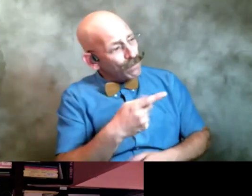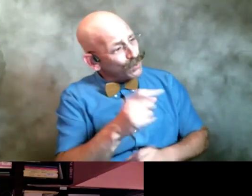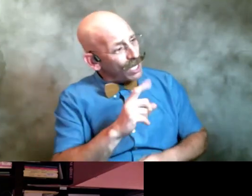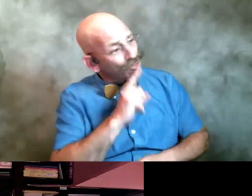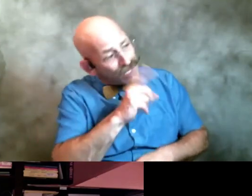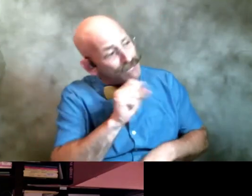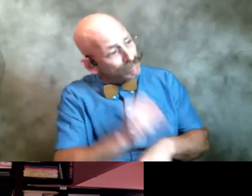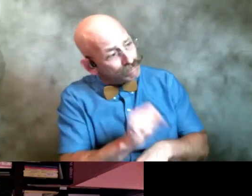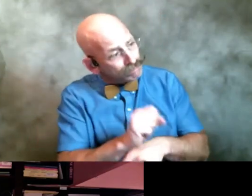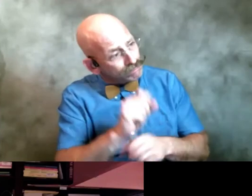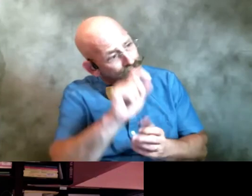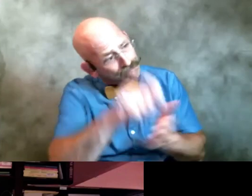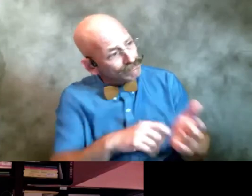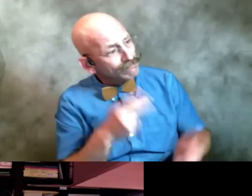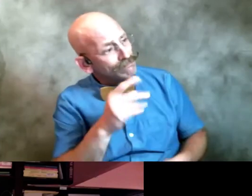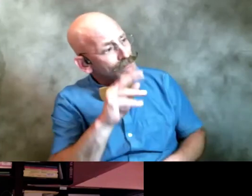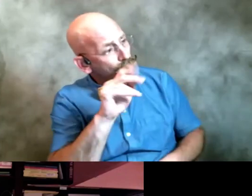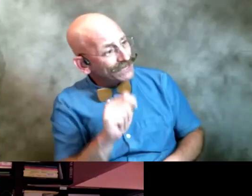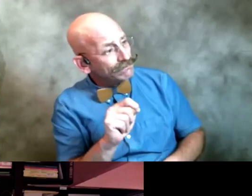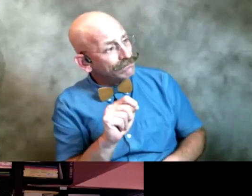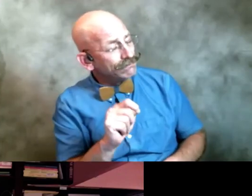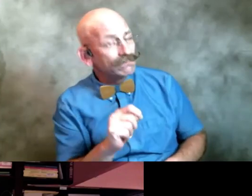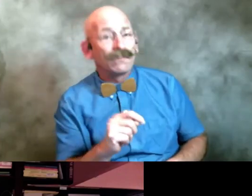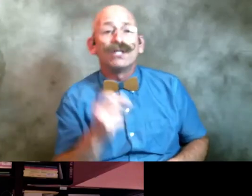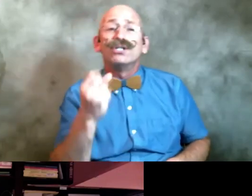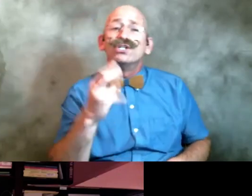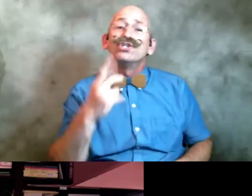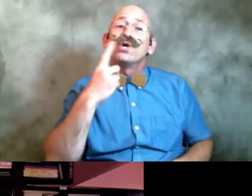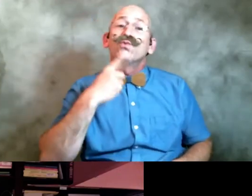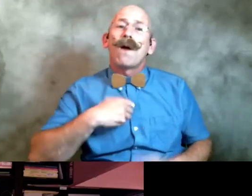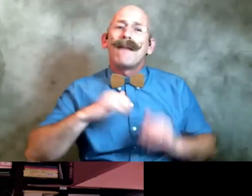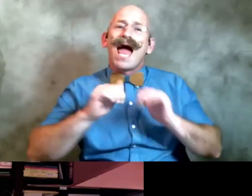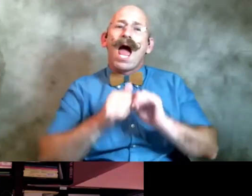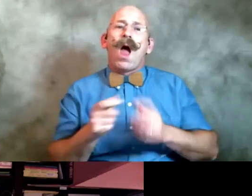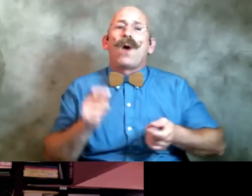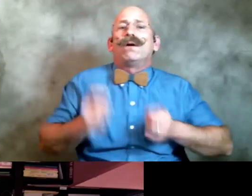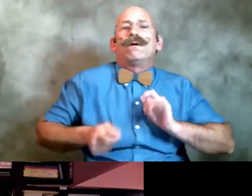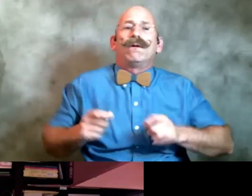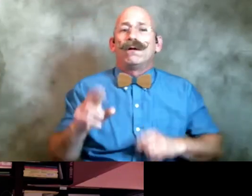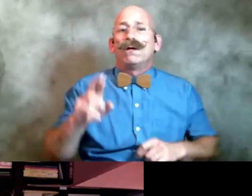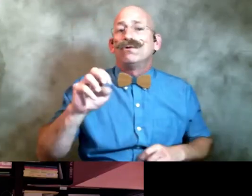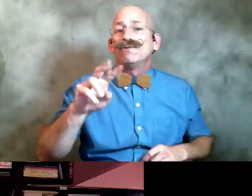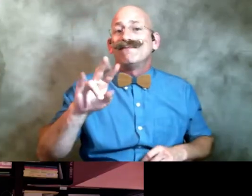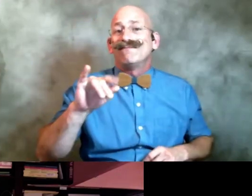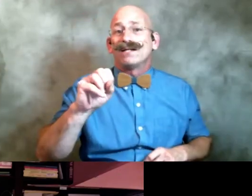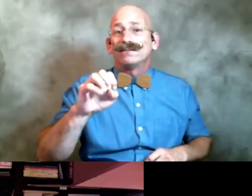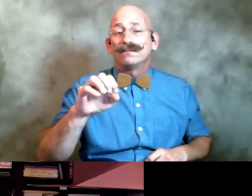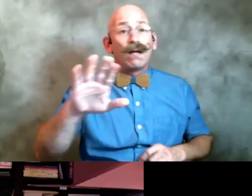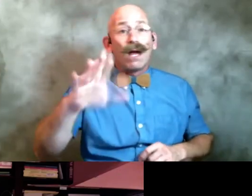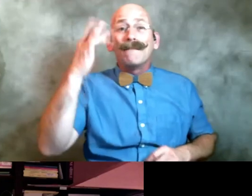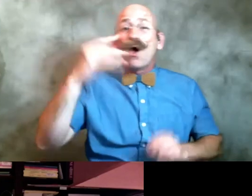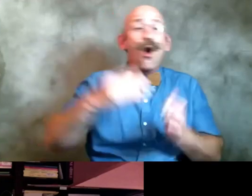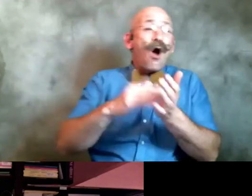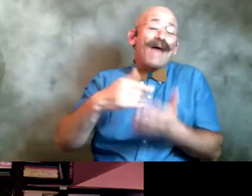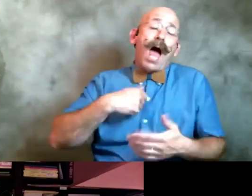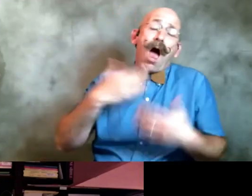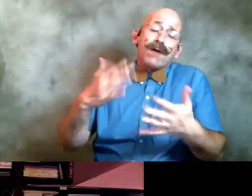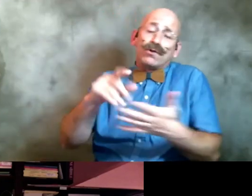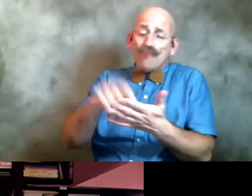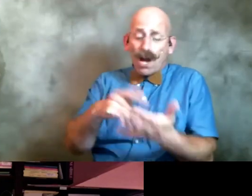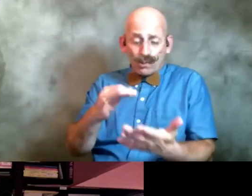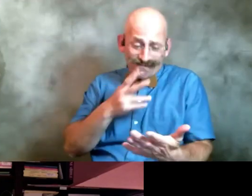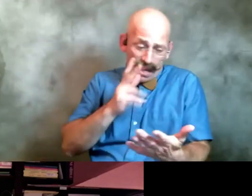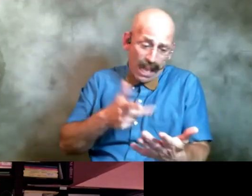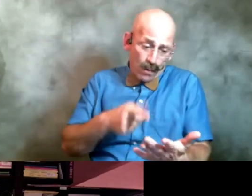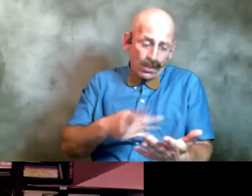and she kind of told me how to revise so that a lot of times i would just write it and if it was bad